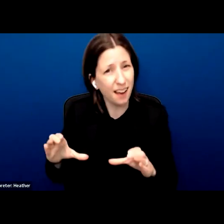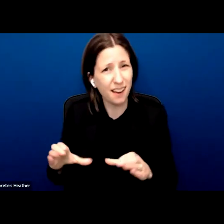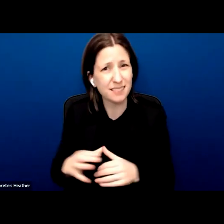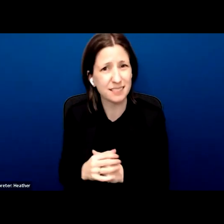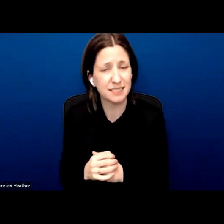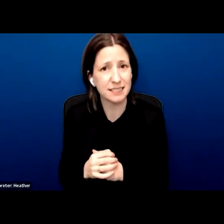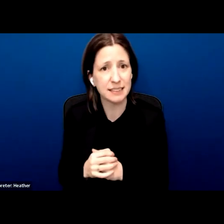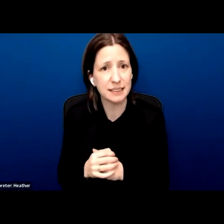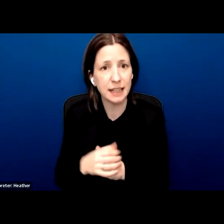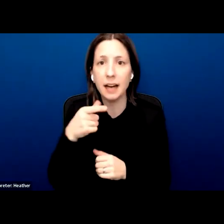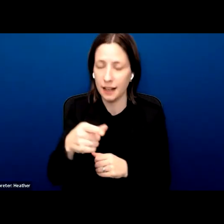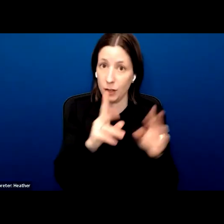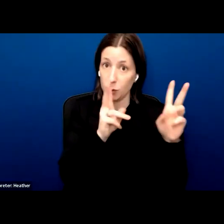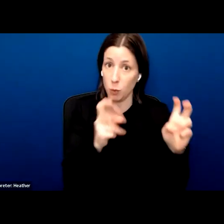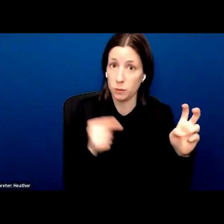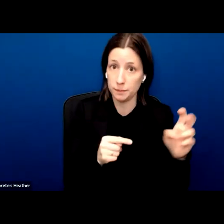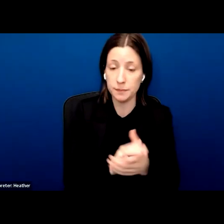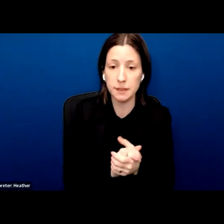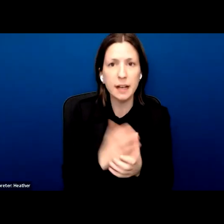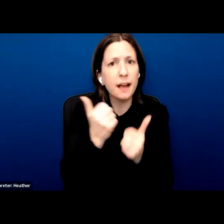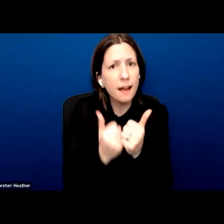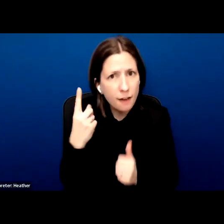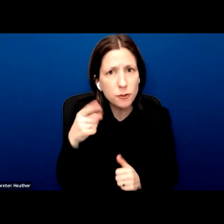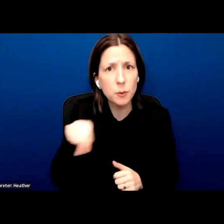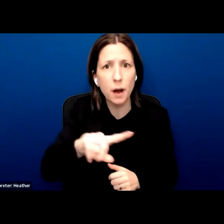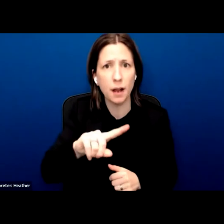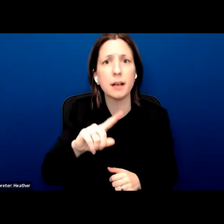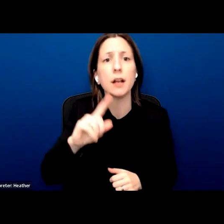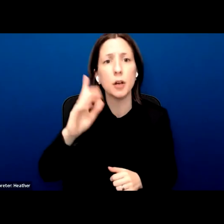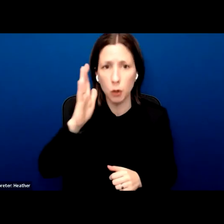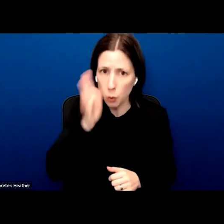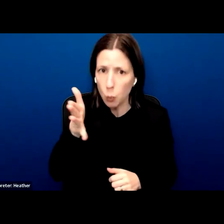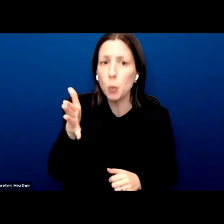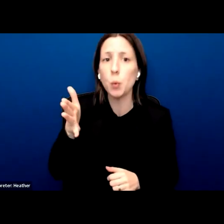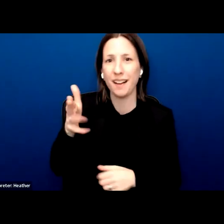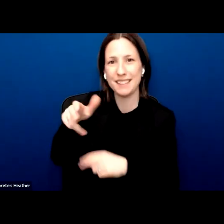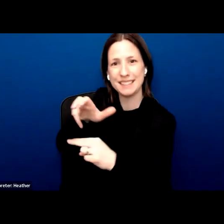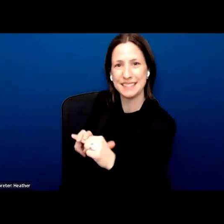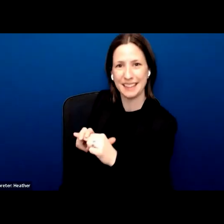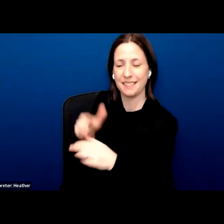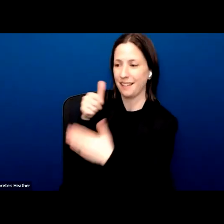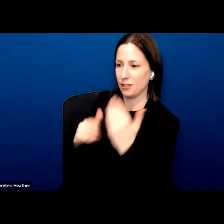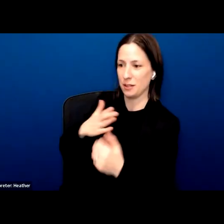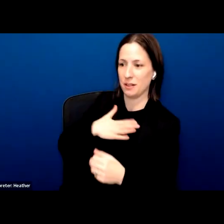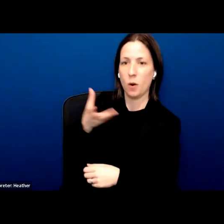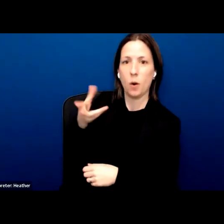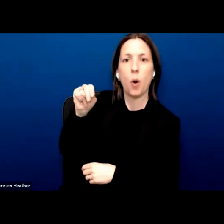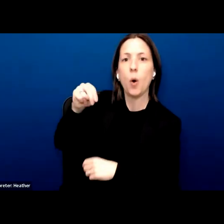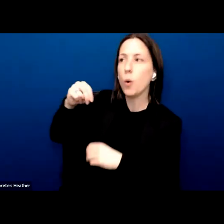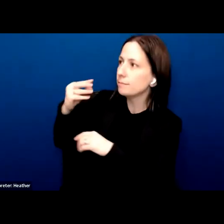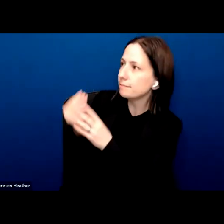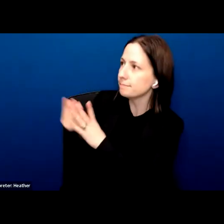And let me quote now. everyone will sit under their own vine, and under their own fig tree,